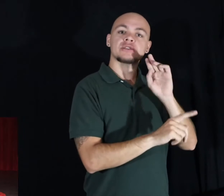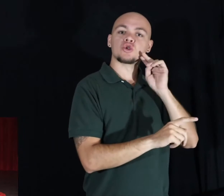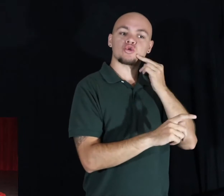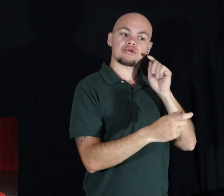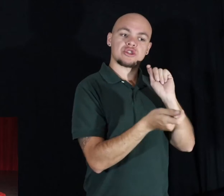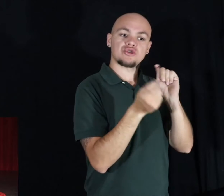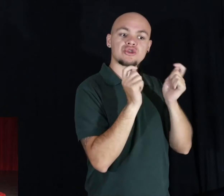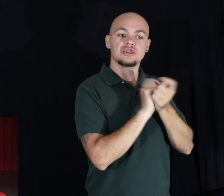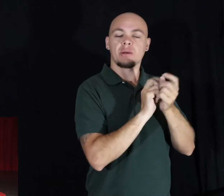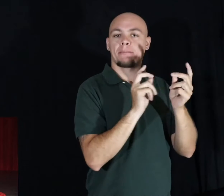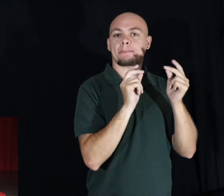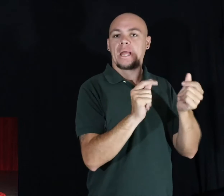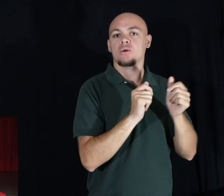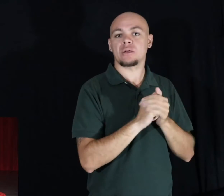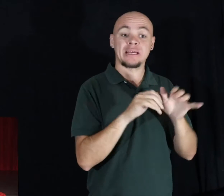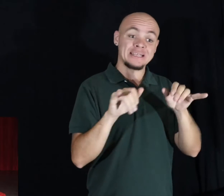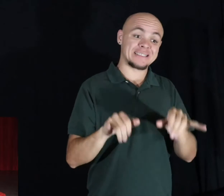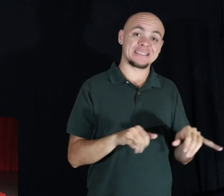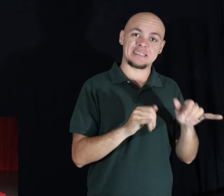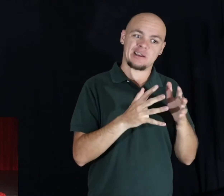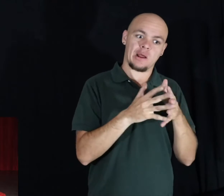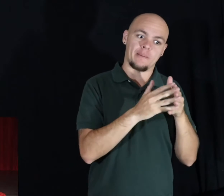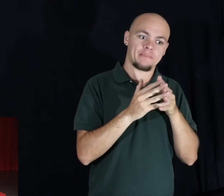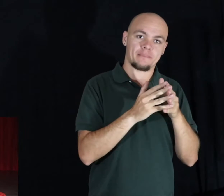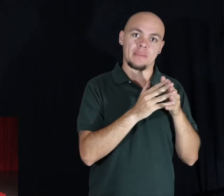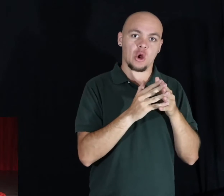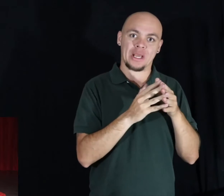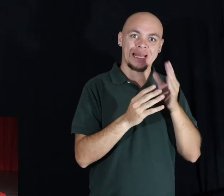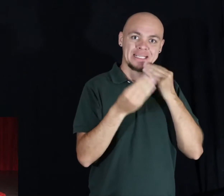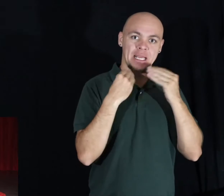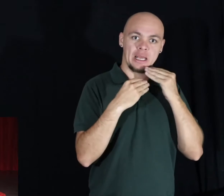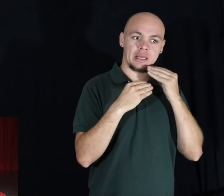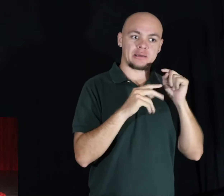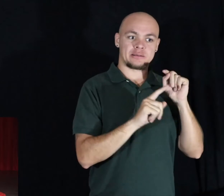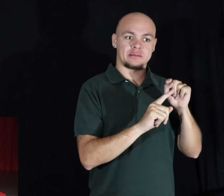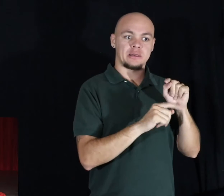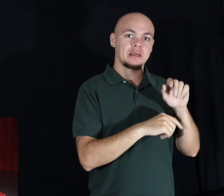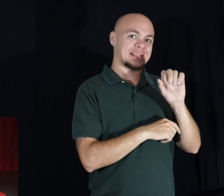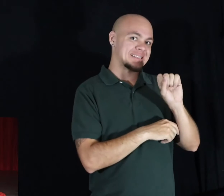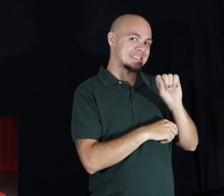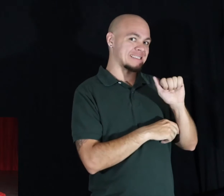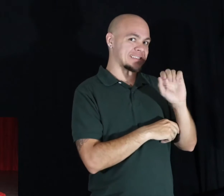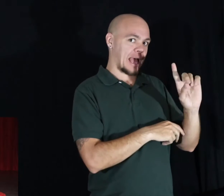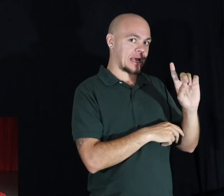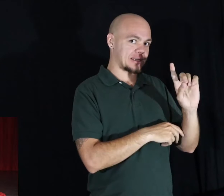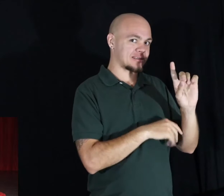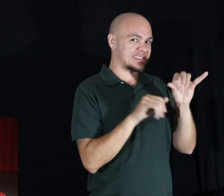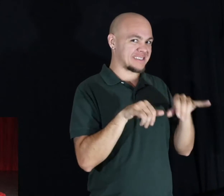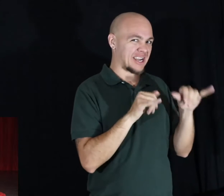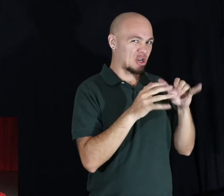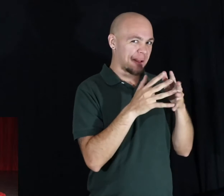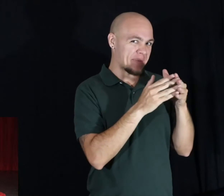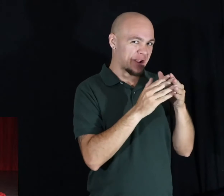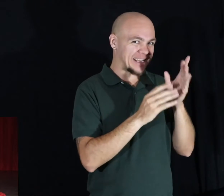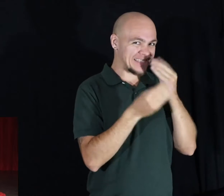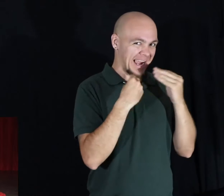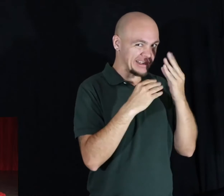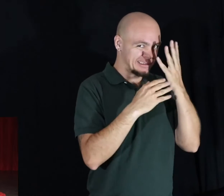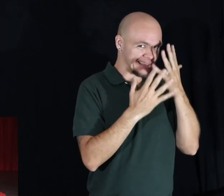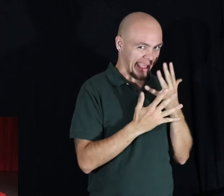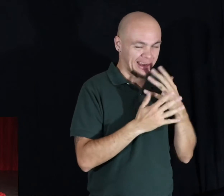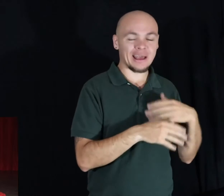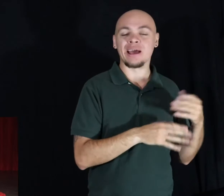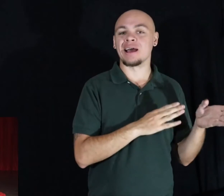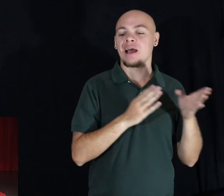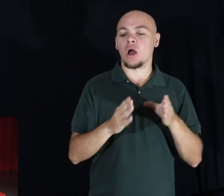from the standard American diet, ironically referred to from its acronym S.A.D., to wholesome and nutritious without a